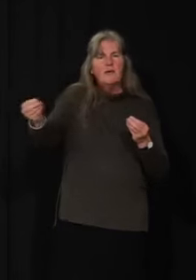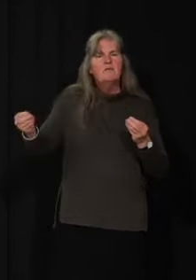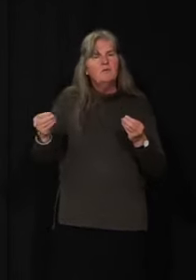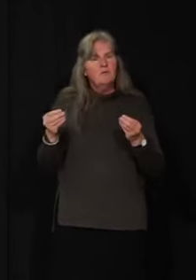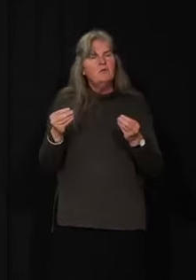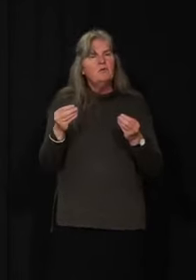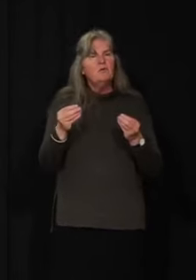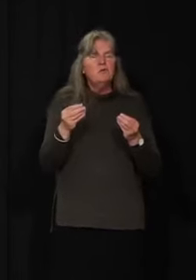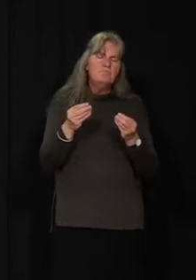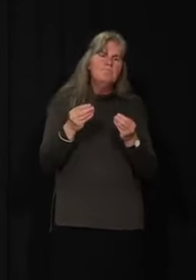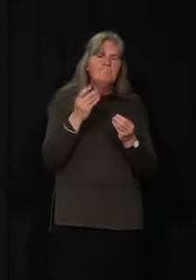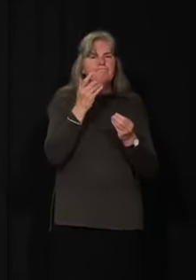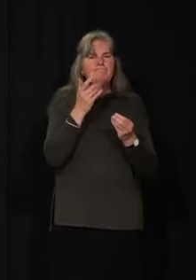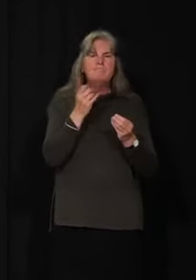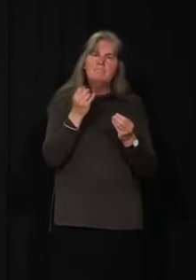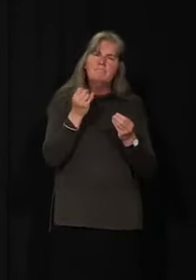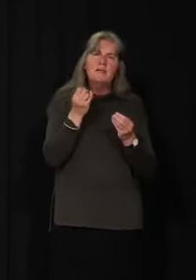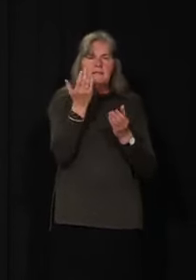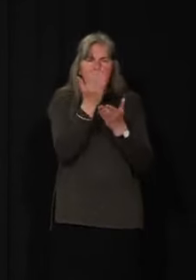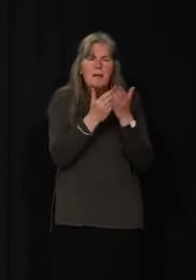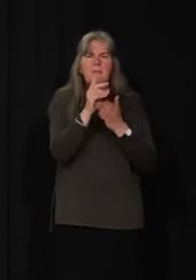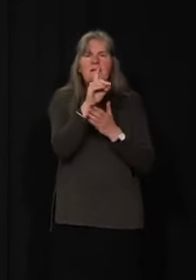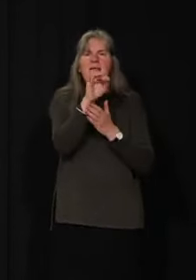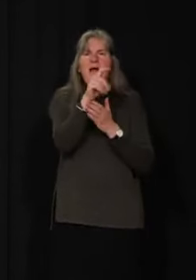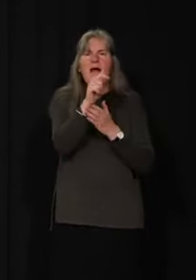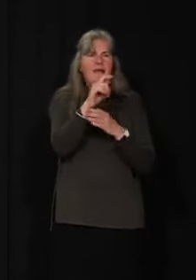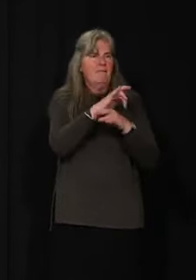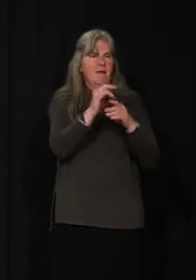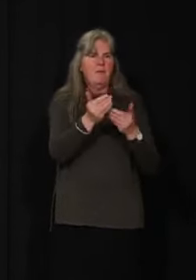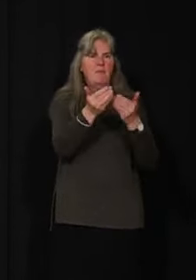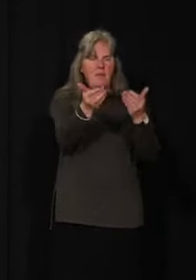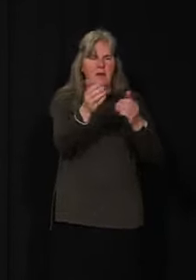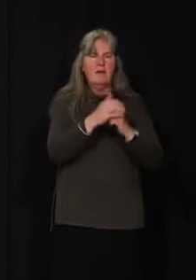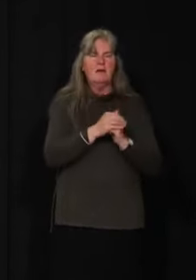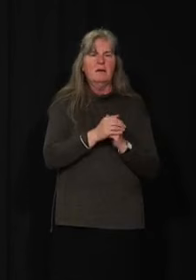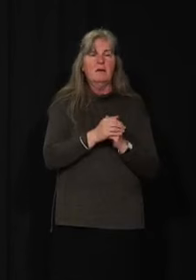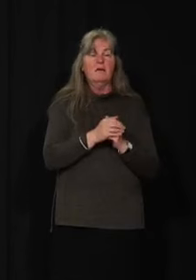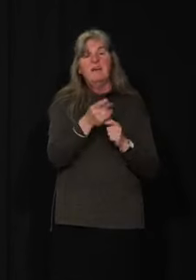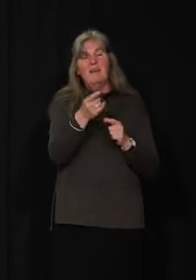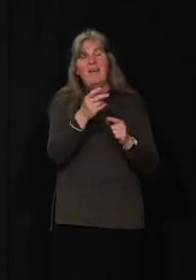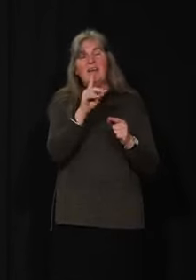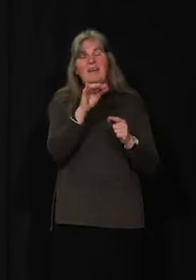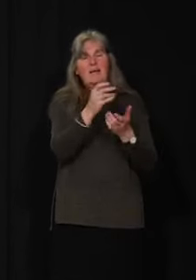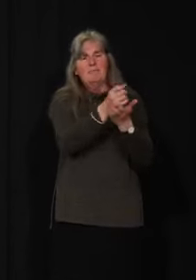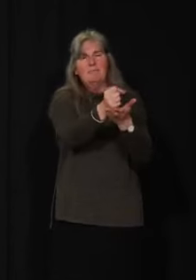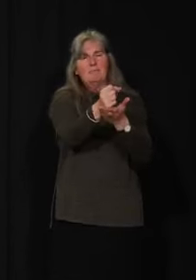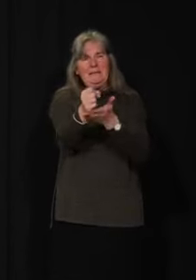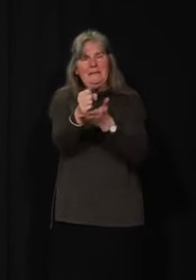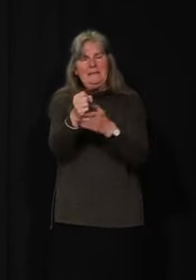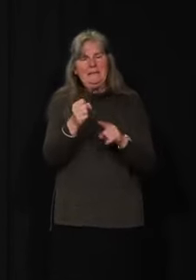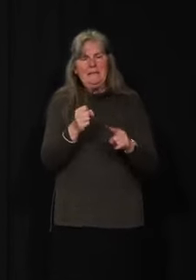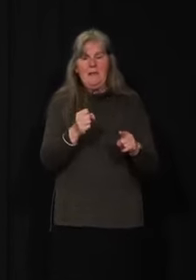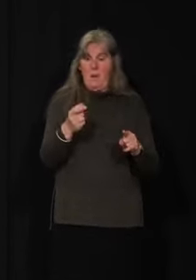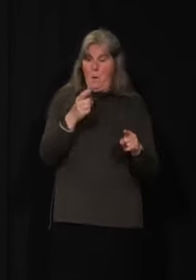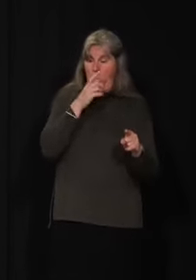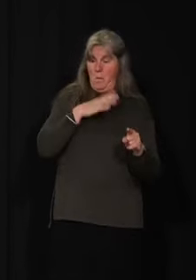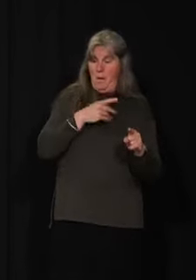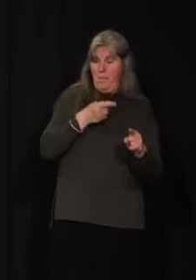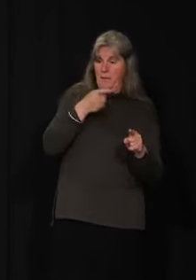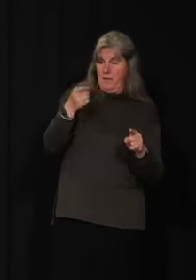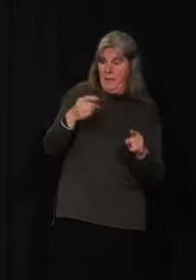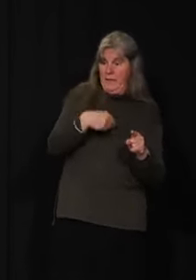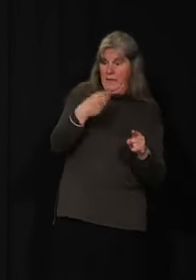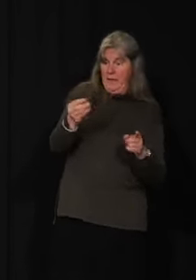a limited amount of data to those who did need them. At this time, the data has been used up. I understand that the women who have